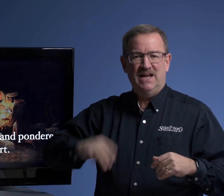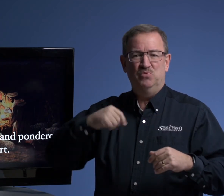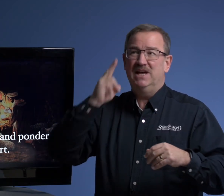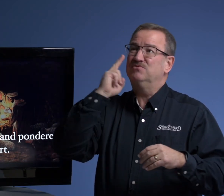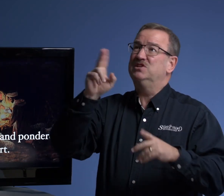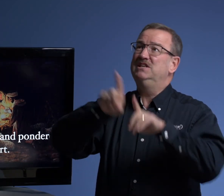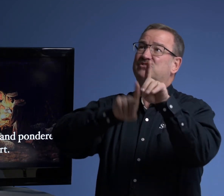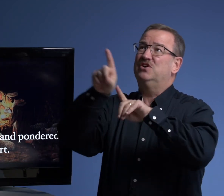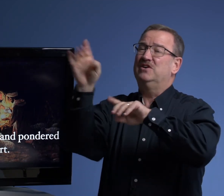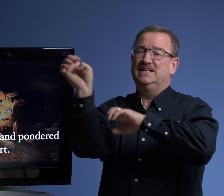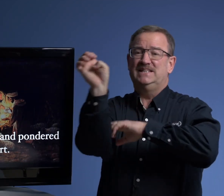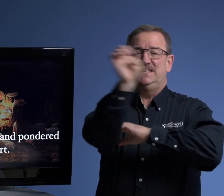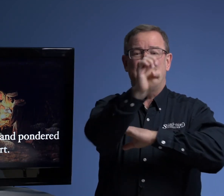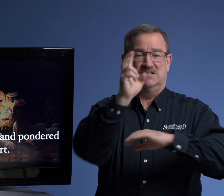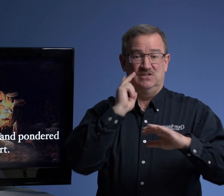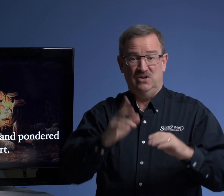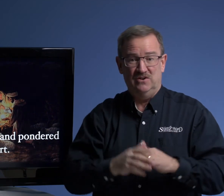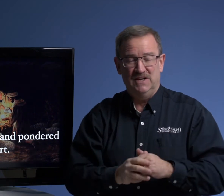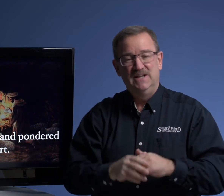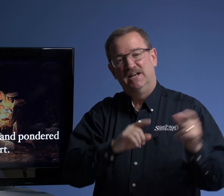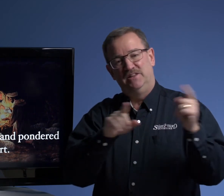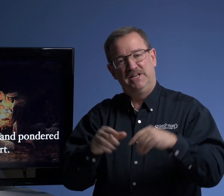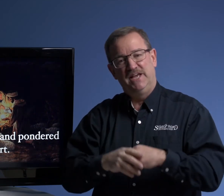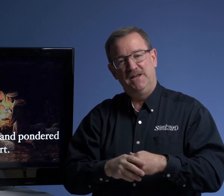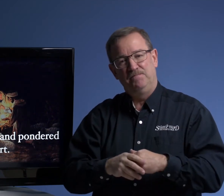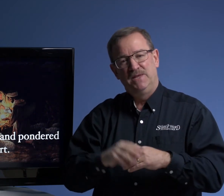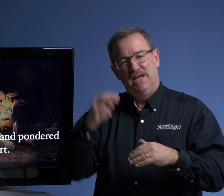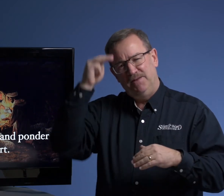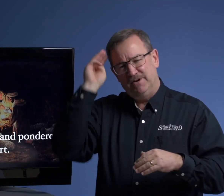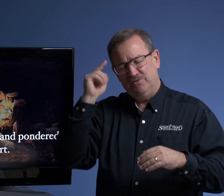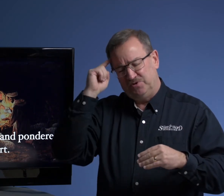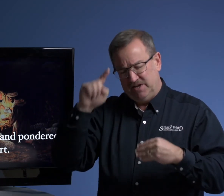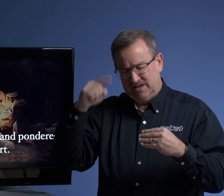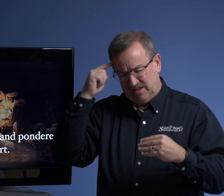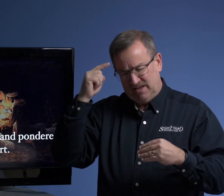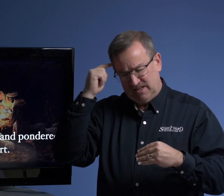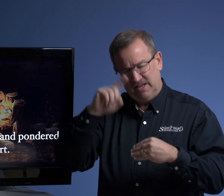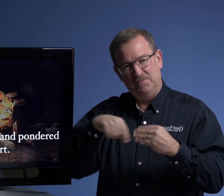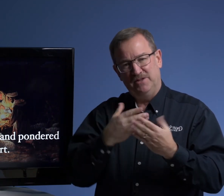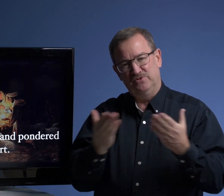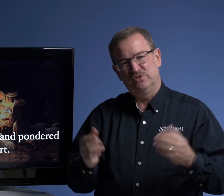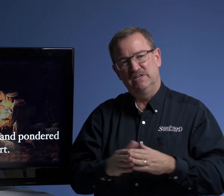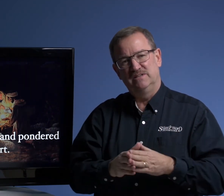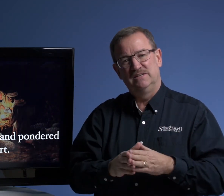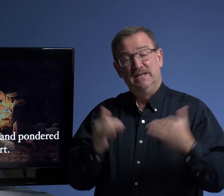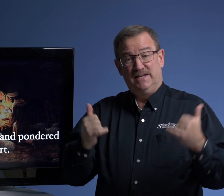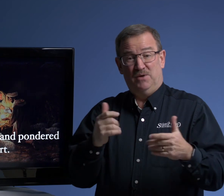We have seen a star in the East. They saw it and they came and Mary would think and think and think about those things. Now we